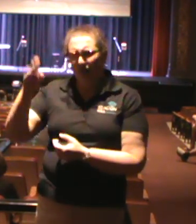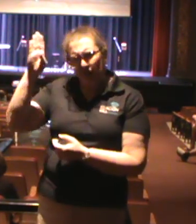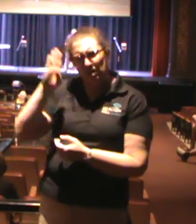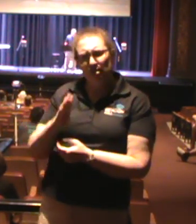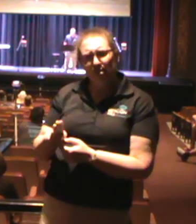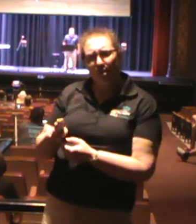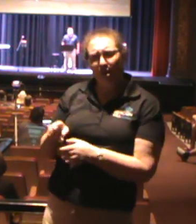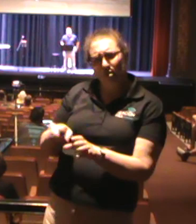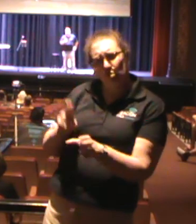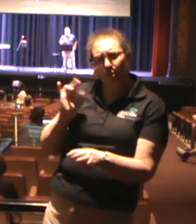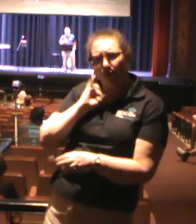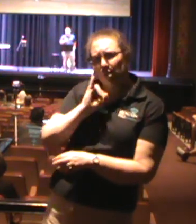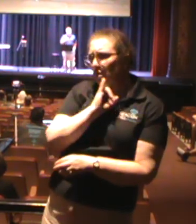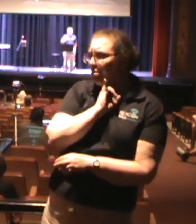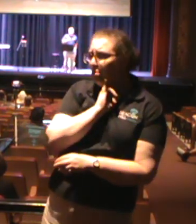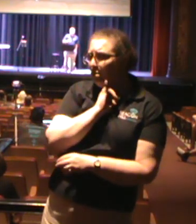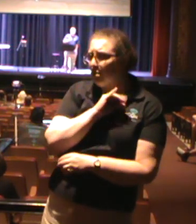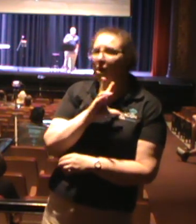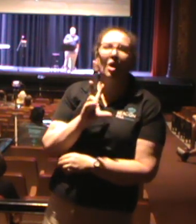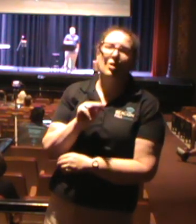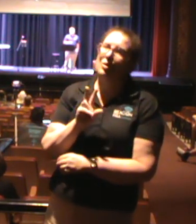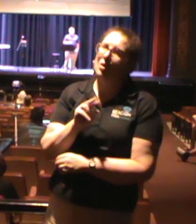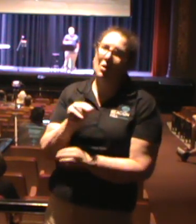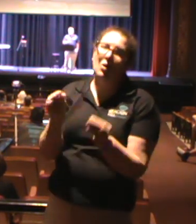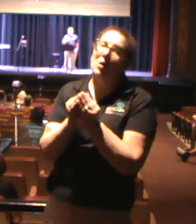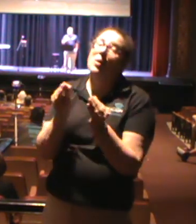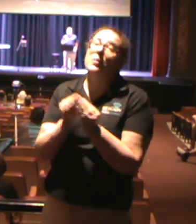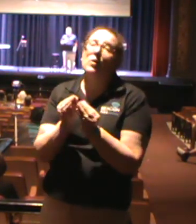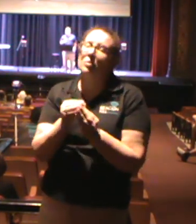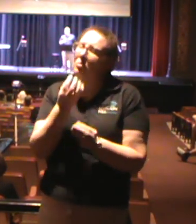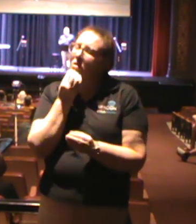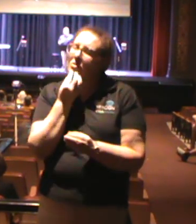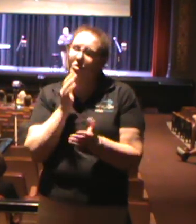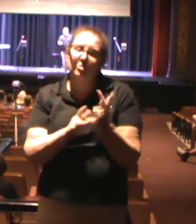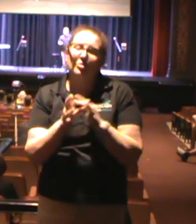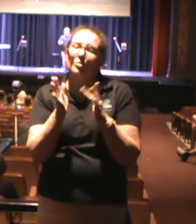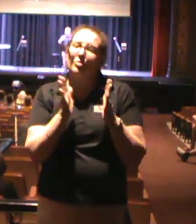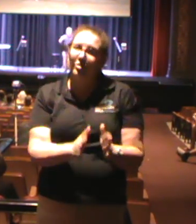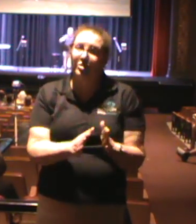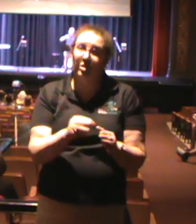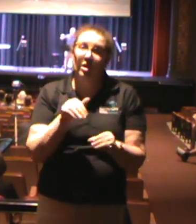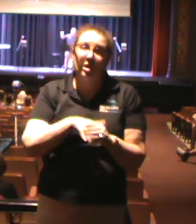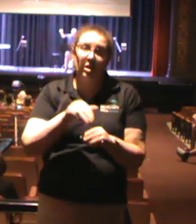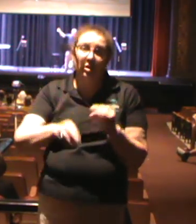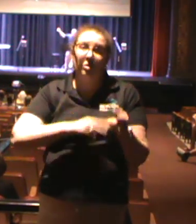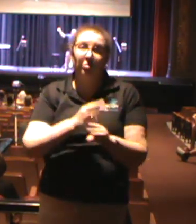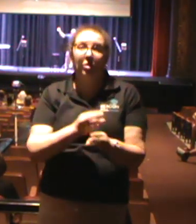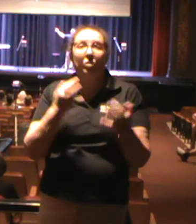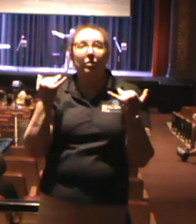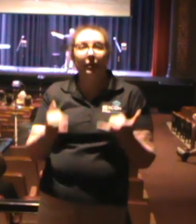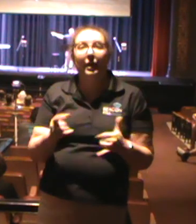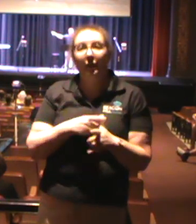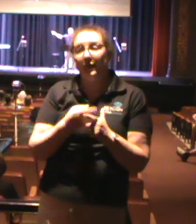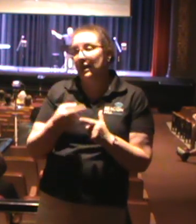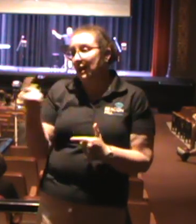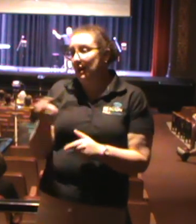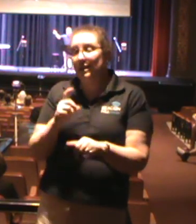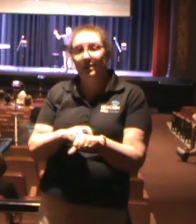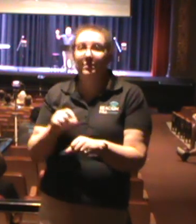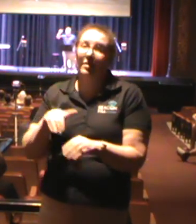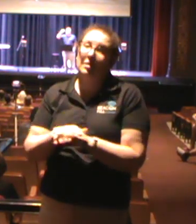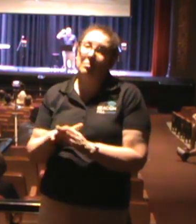not. You know, there are more Jewish Christians in this world now than at any point in time in history.